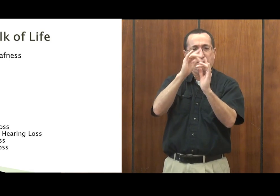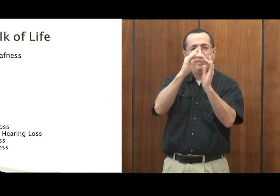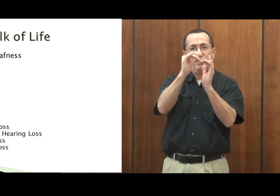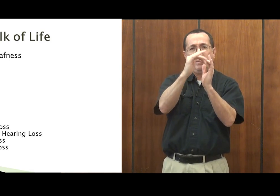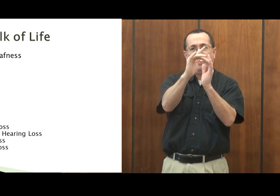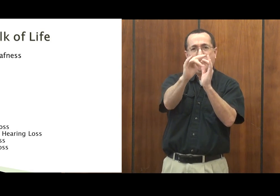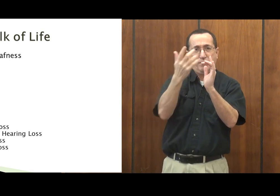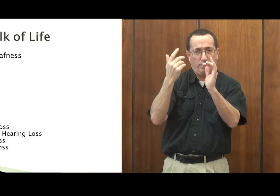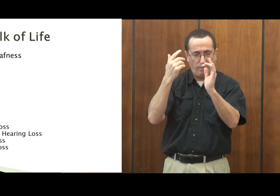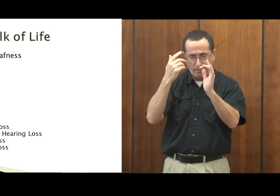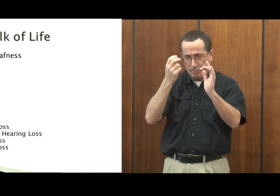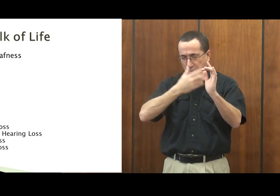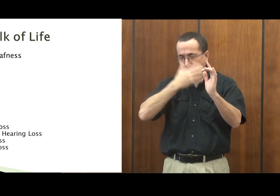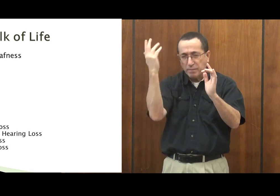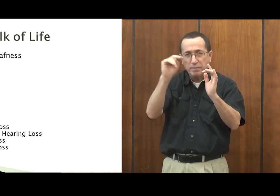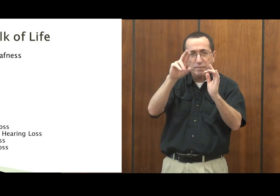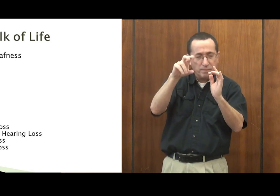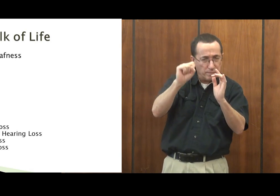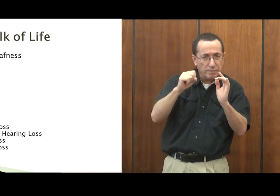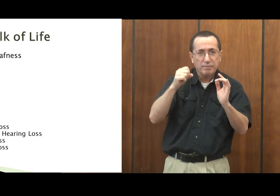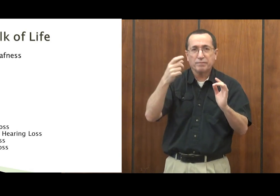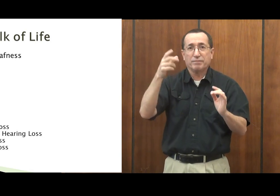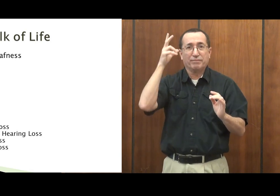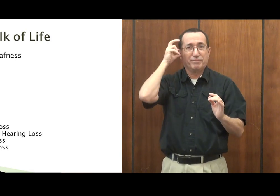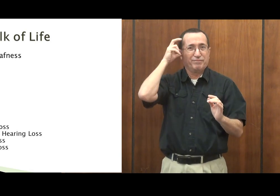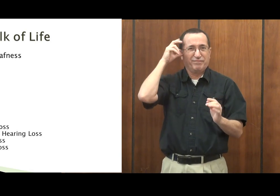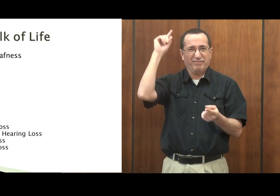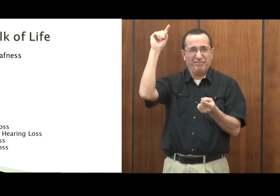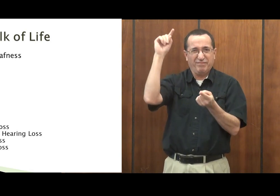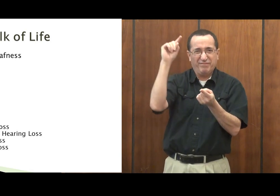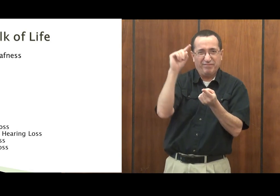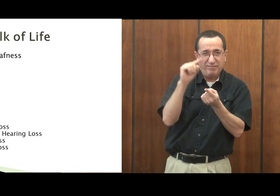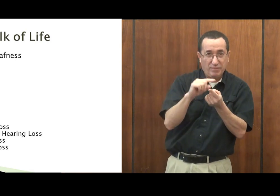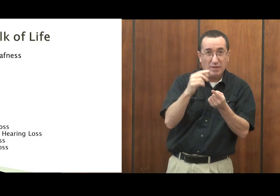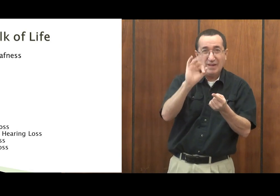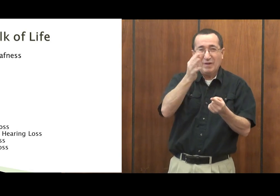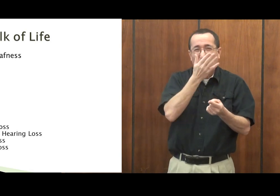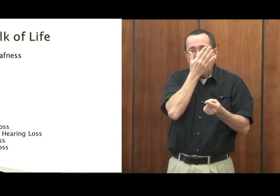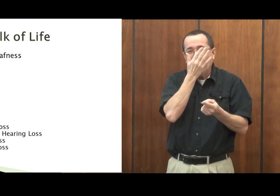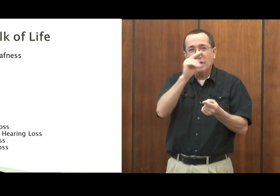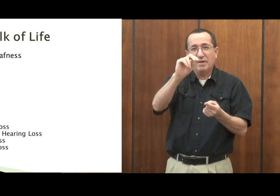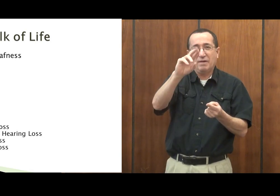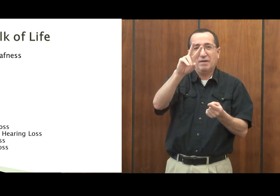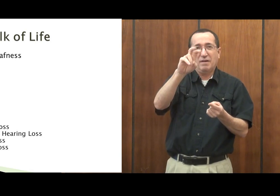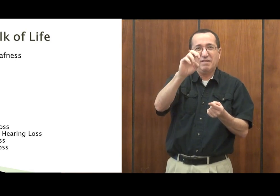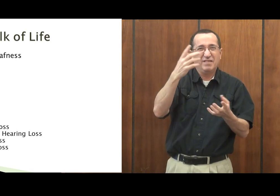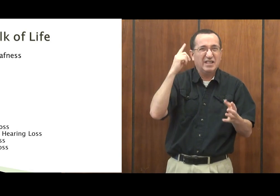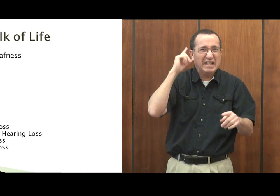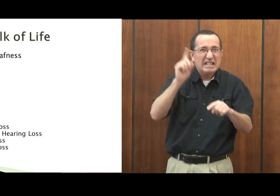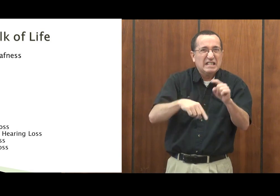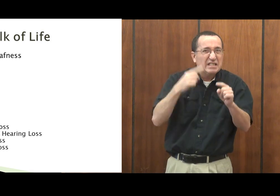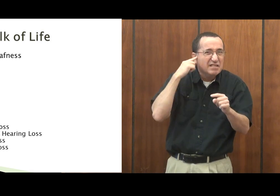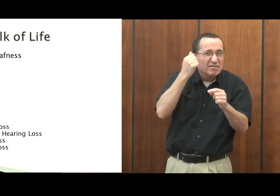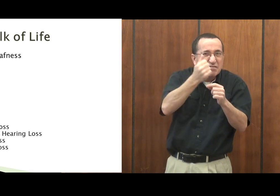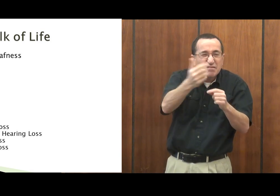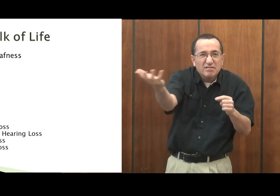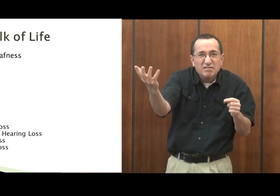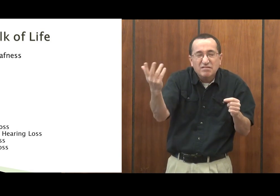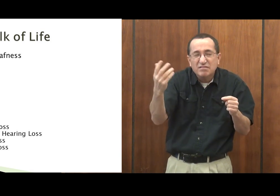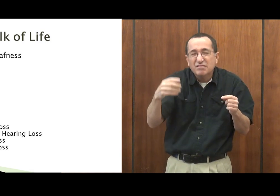or missing in there, it could damage it in the cochlea. If you have hairs that don't work or are broken in